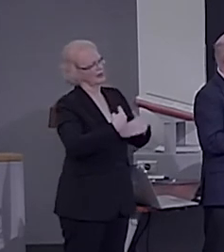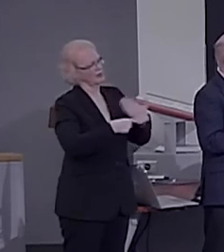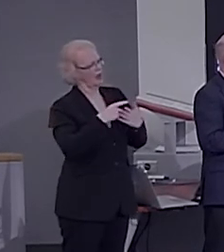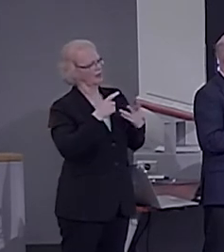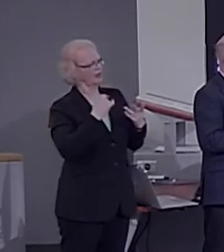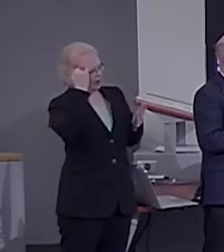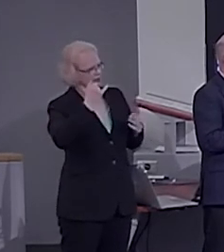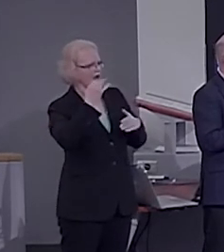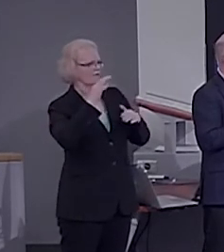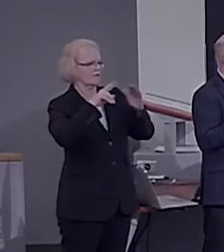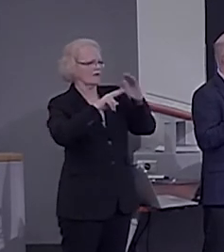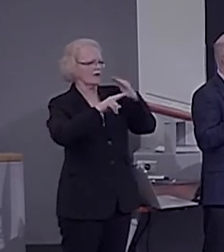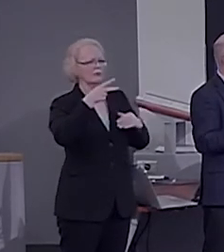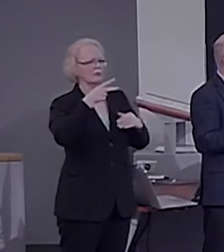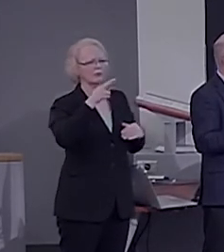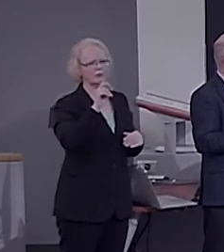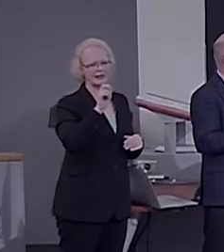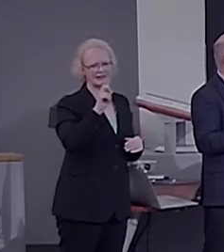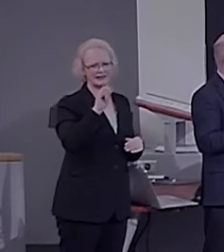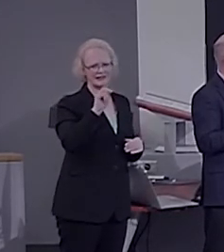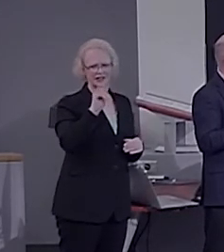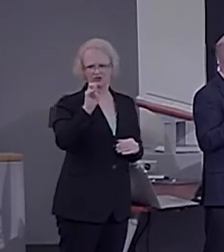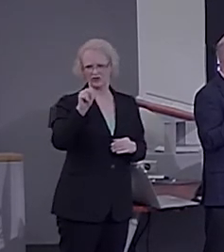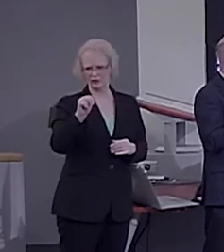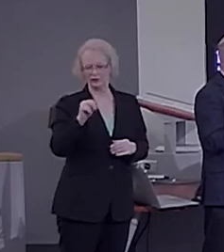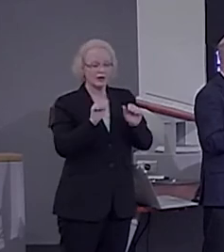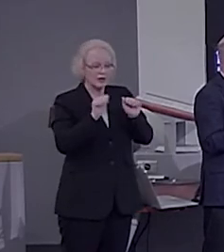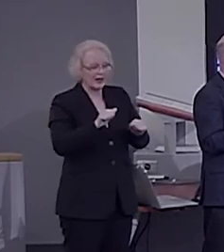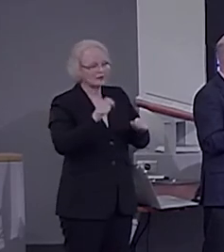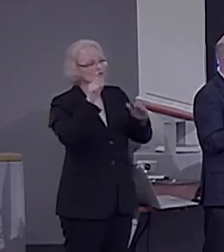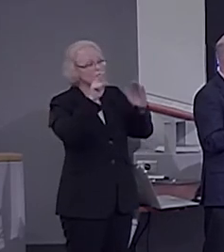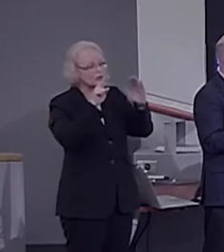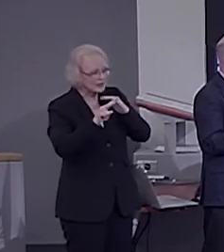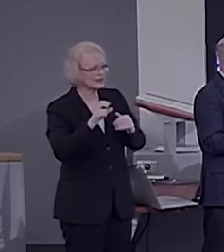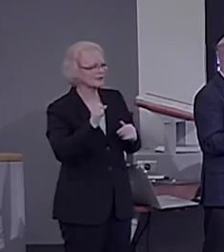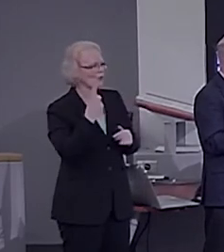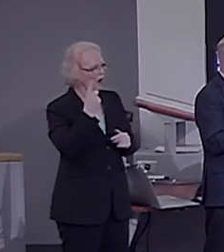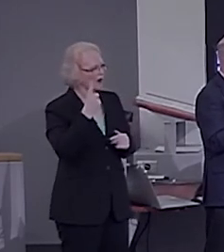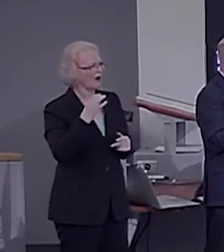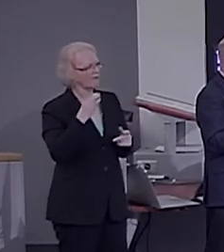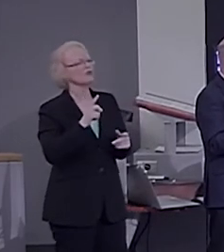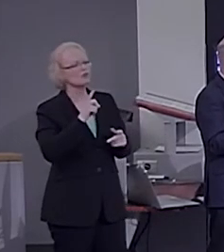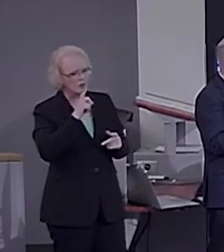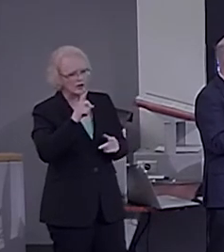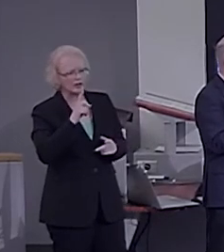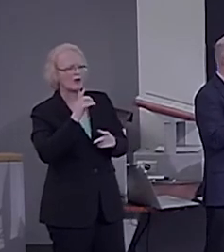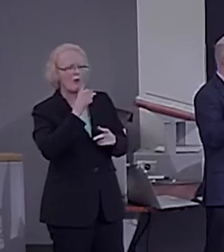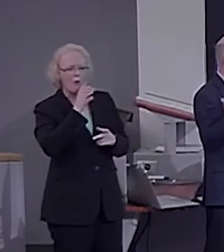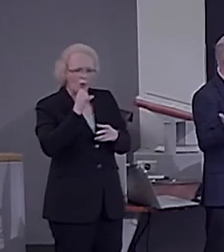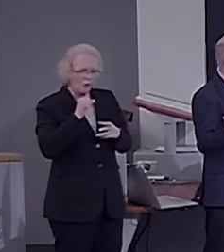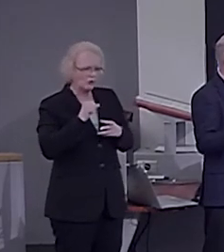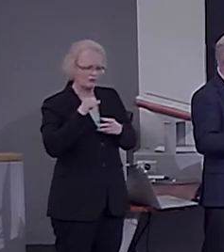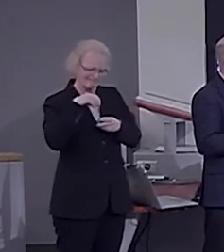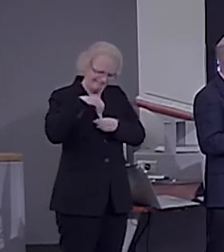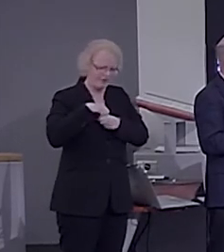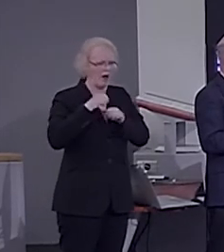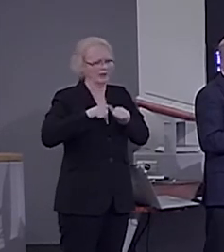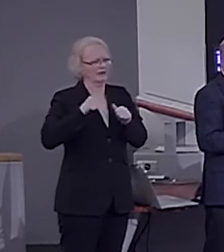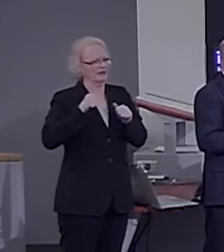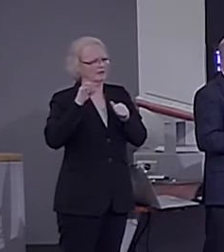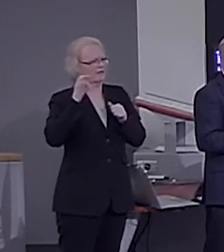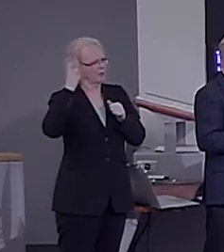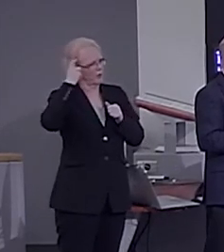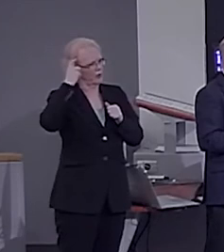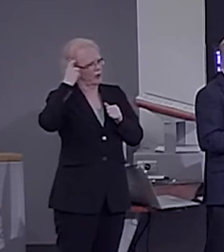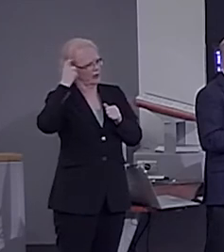think the capacity to predict is one of the very old abilities of the brain, not just the human brain, it's a very, very general